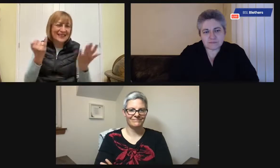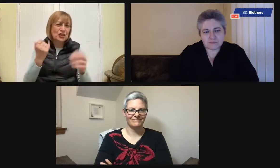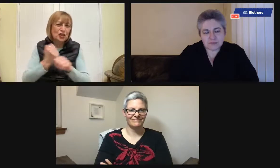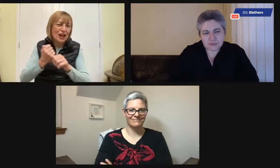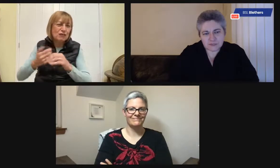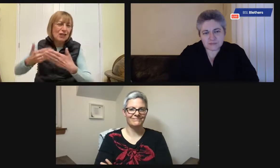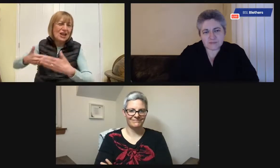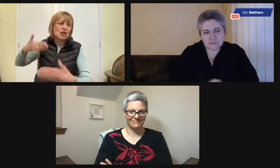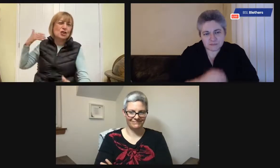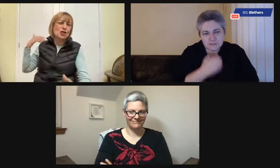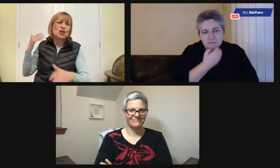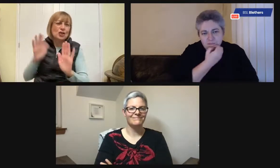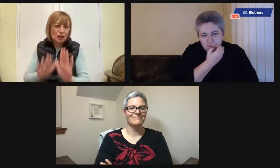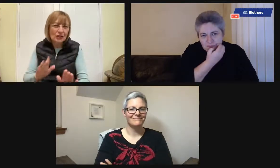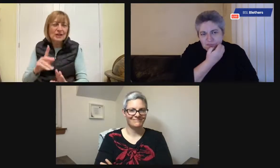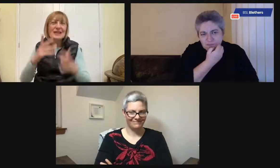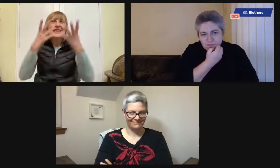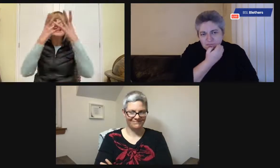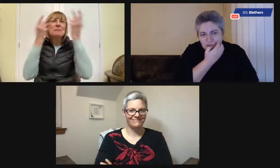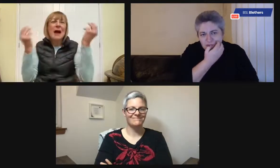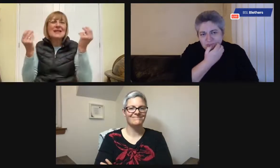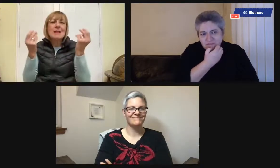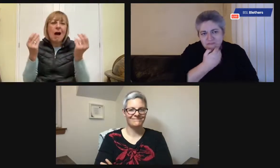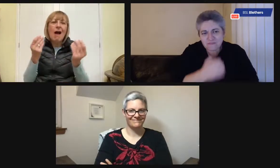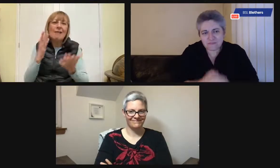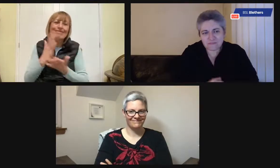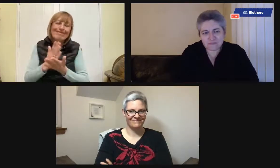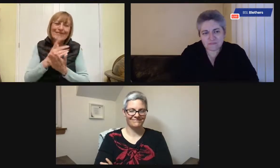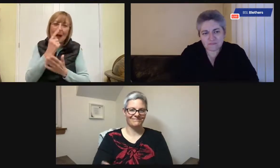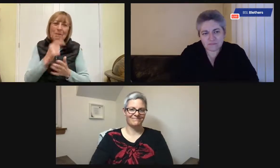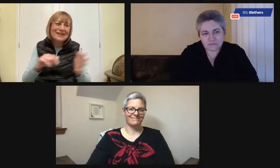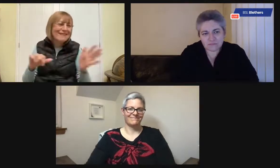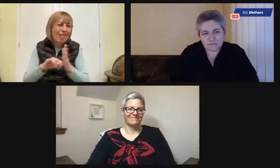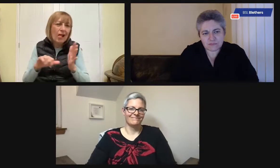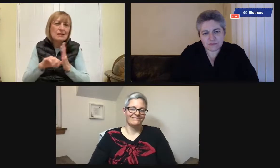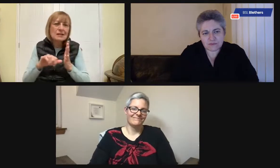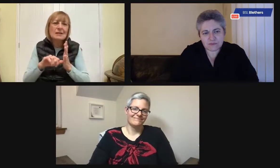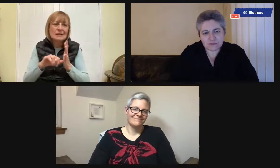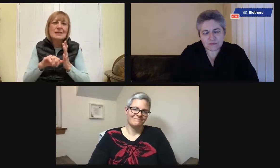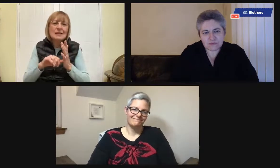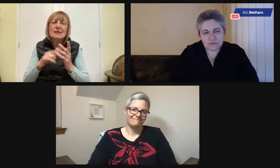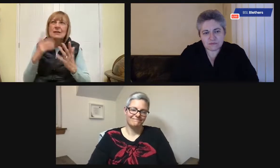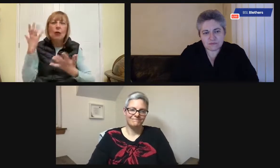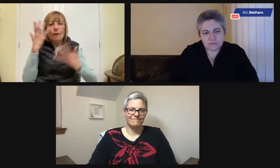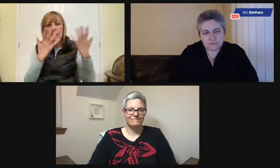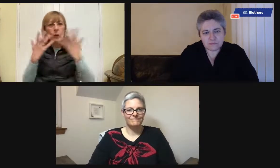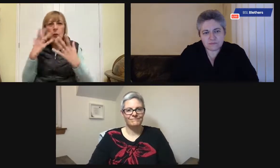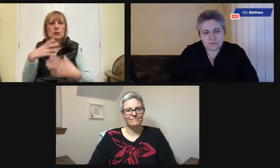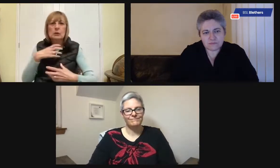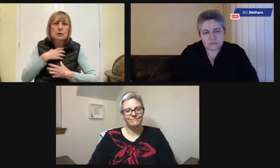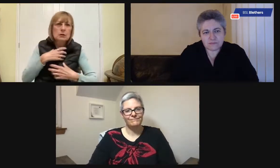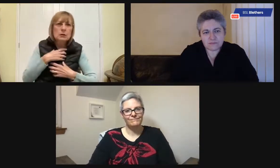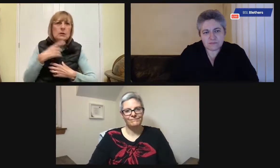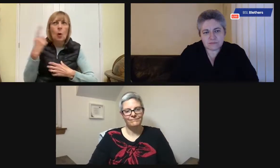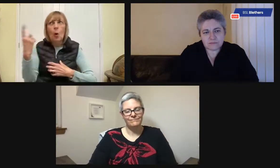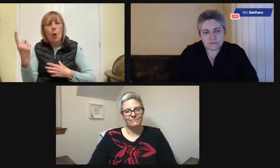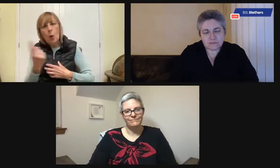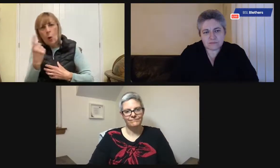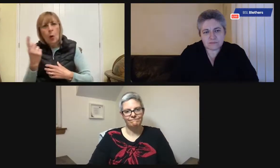and, you know, we're sixth generation deaf, we're all deaf. And with dementia, it can be very difficult,